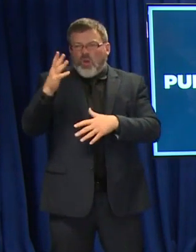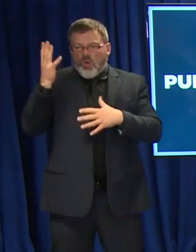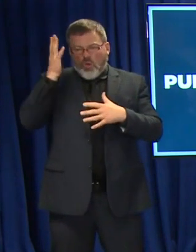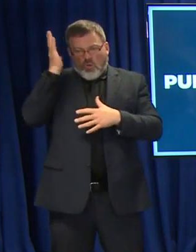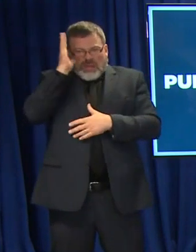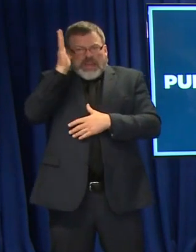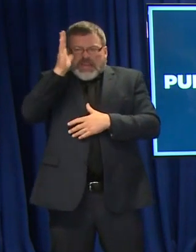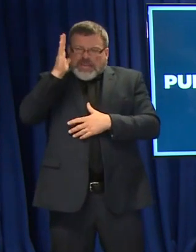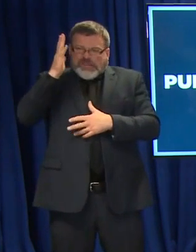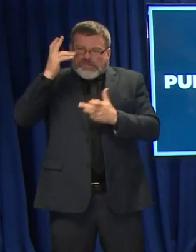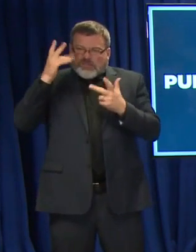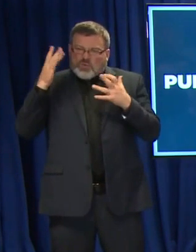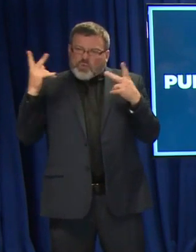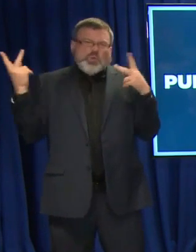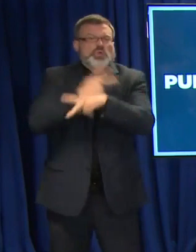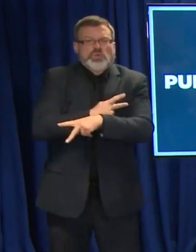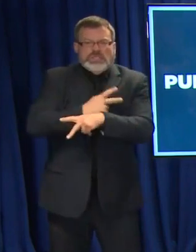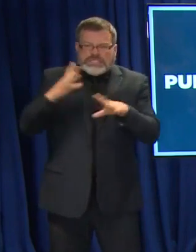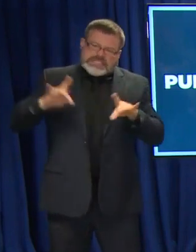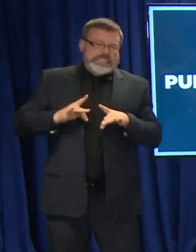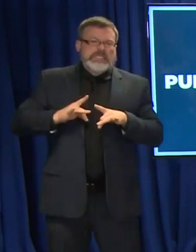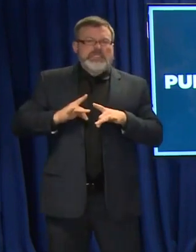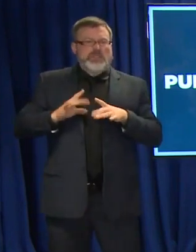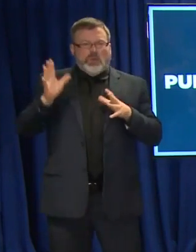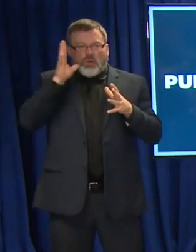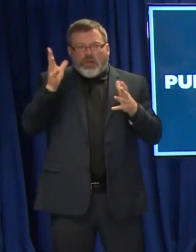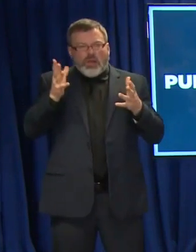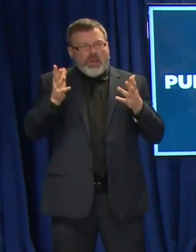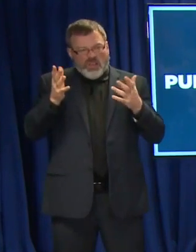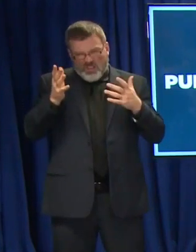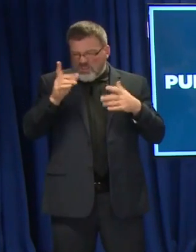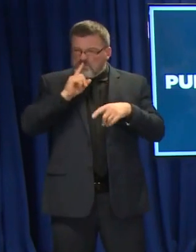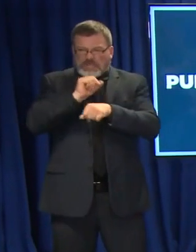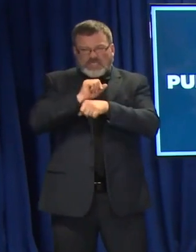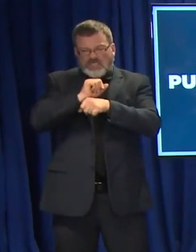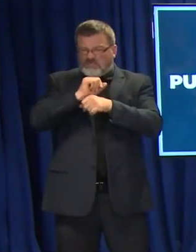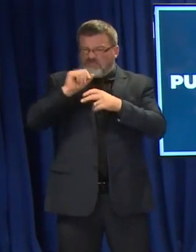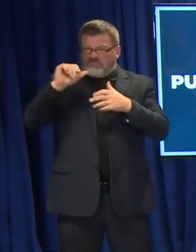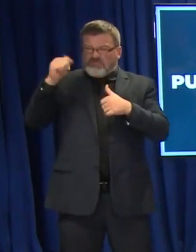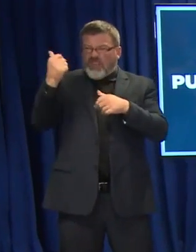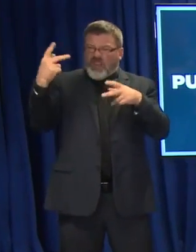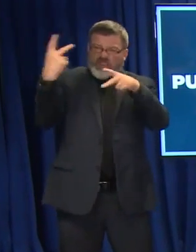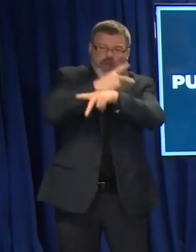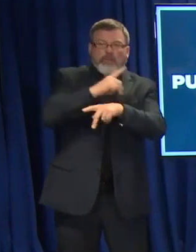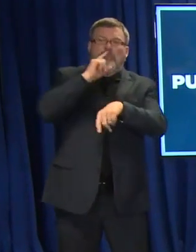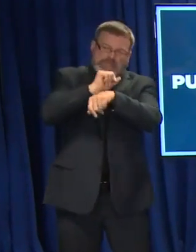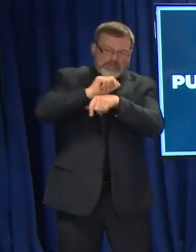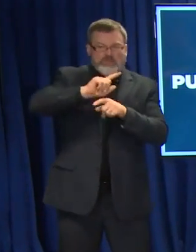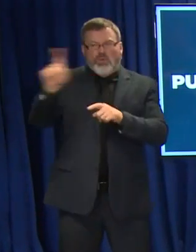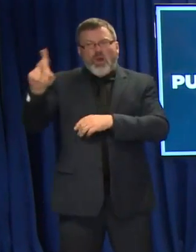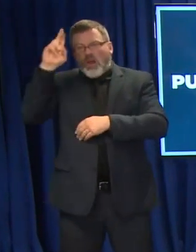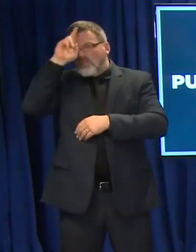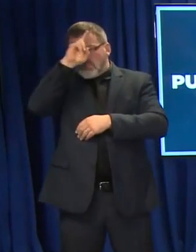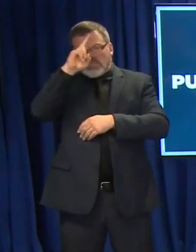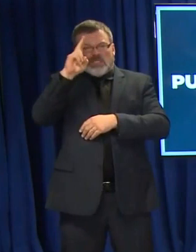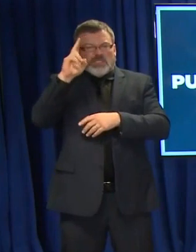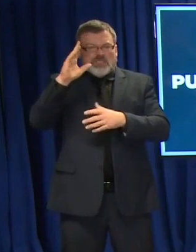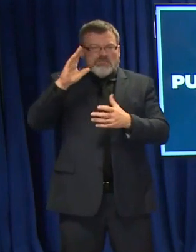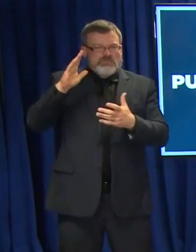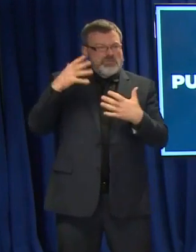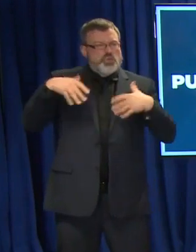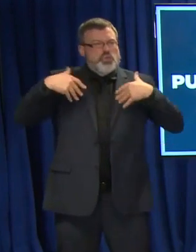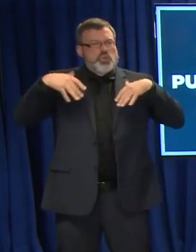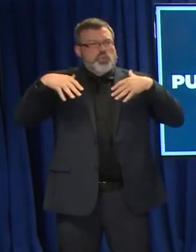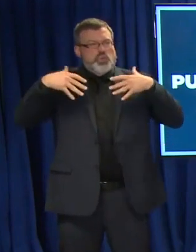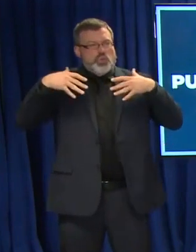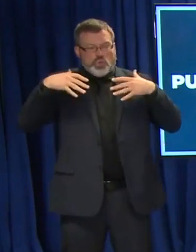a 10 times higher risk of hospitalization and an 11 times higher risk of death from COVID-19 when you when compared to people who